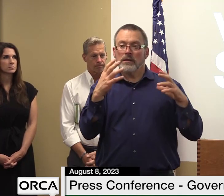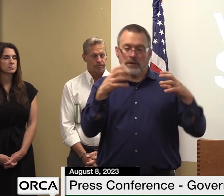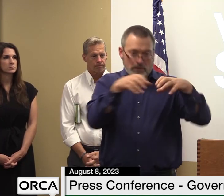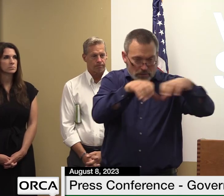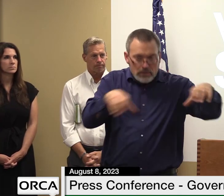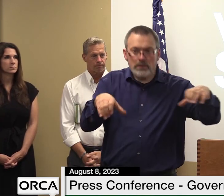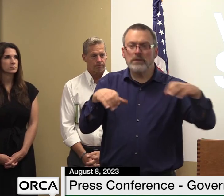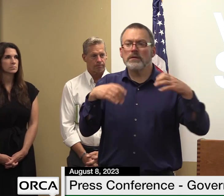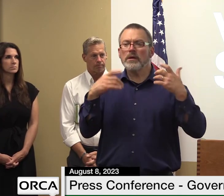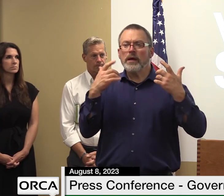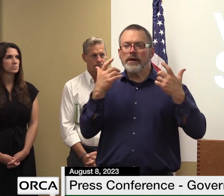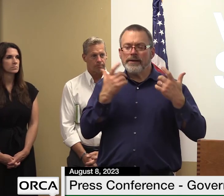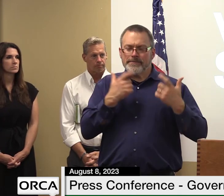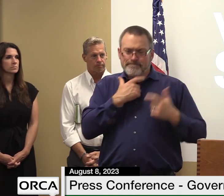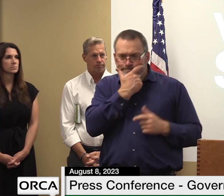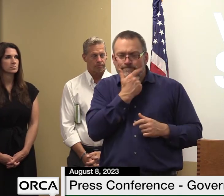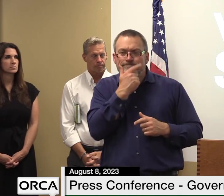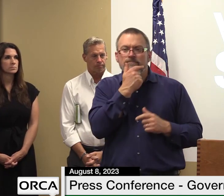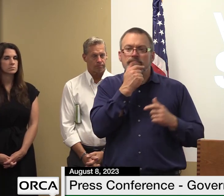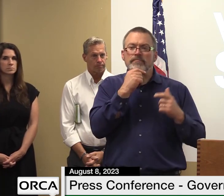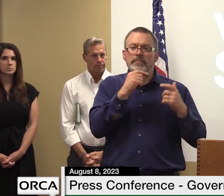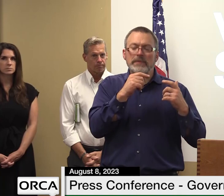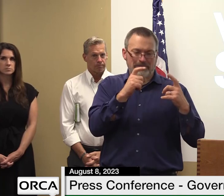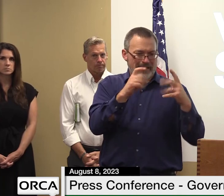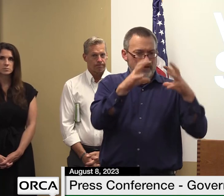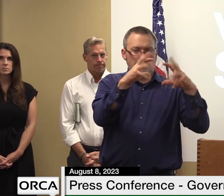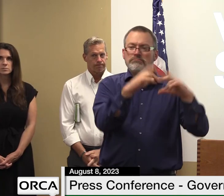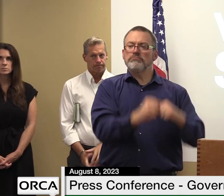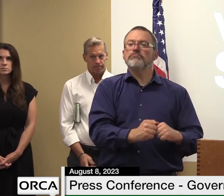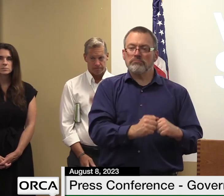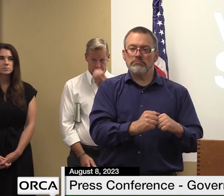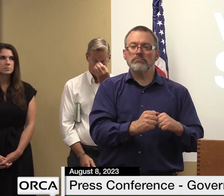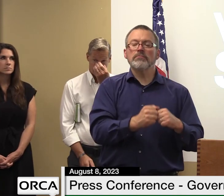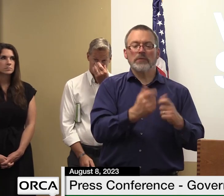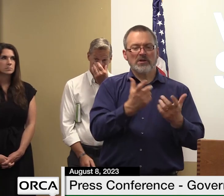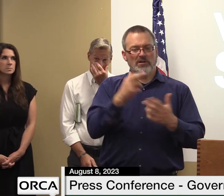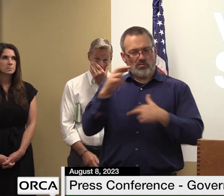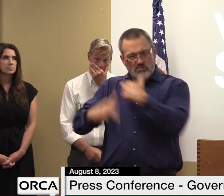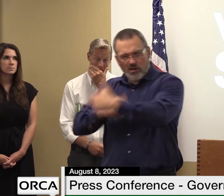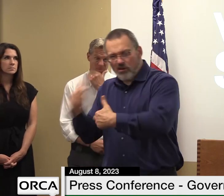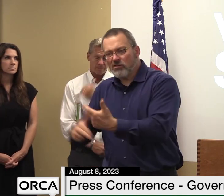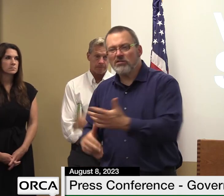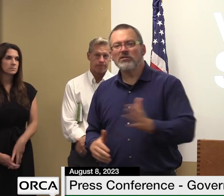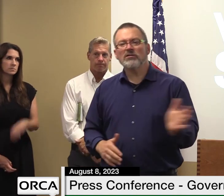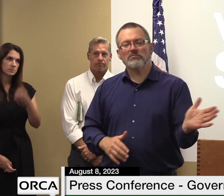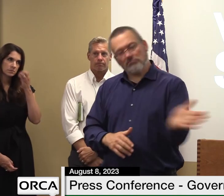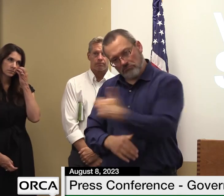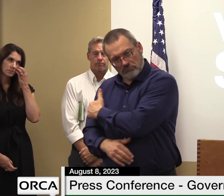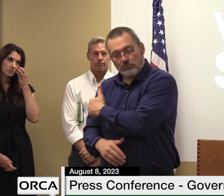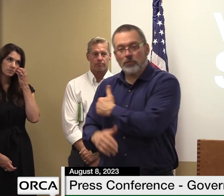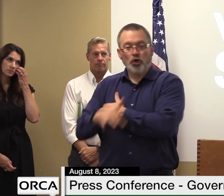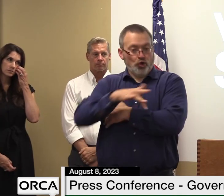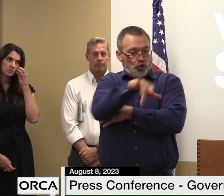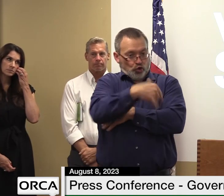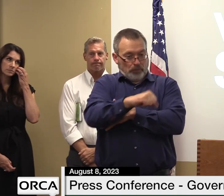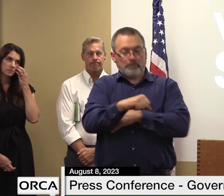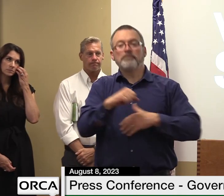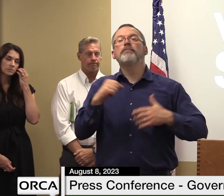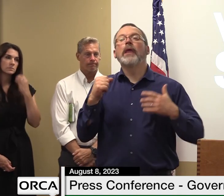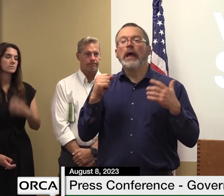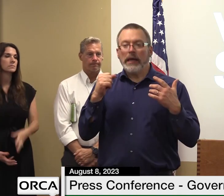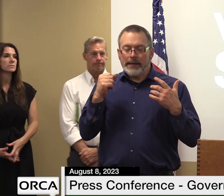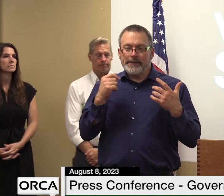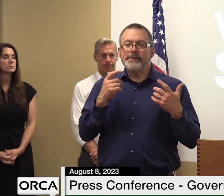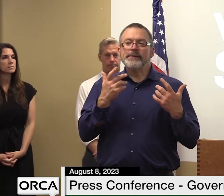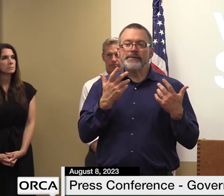first and and taken apart and recycled the materials that can be recycled will be recycled as a result much like we